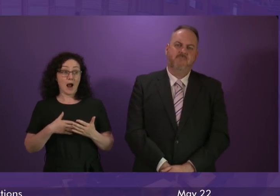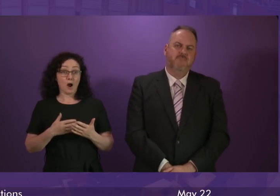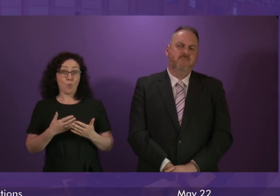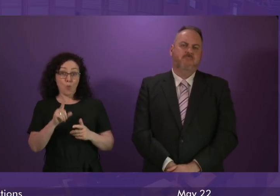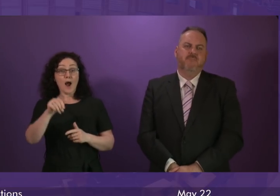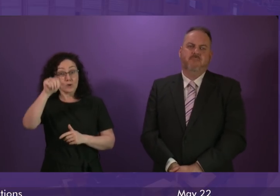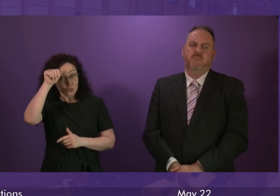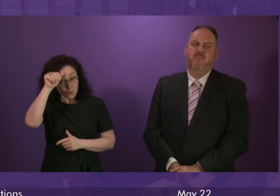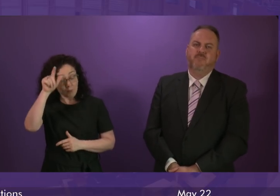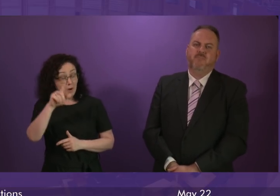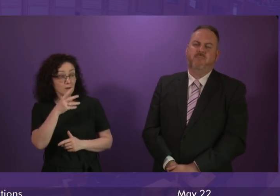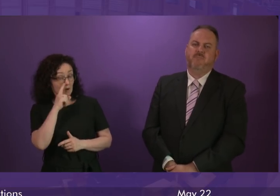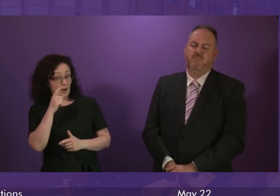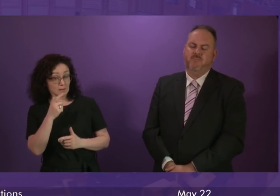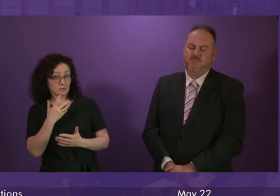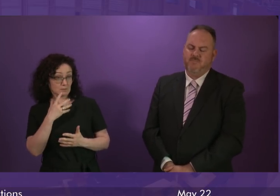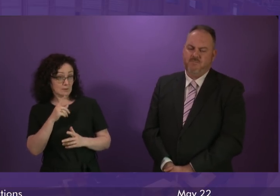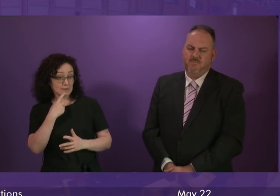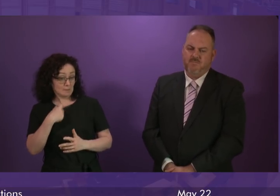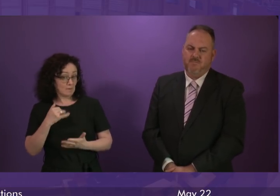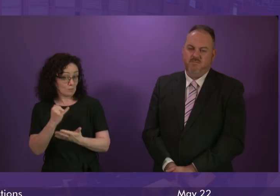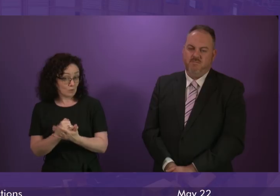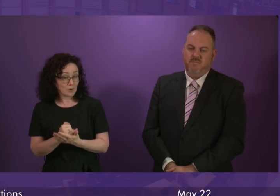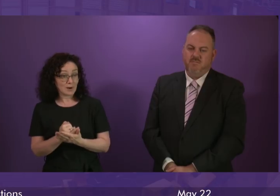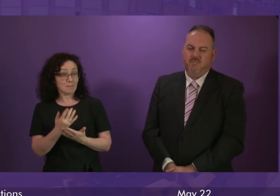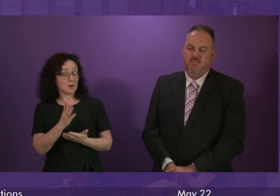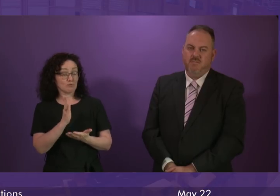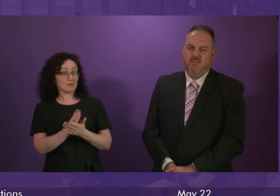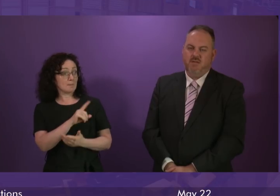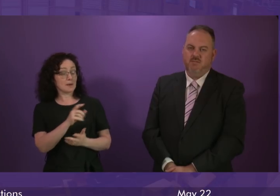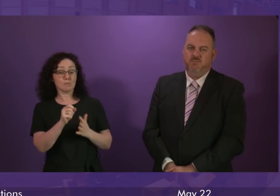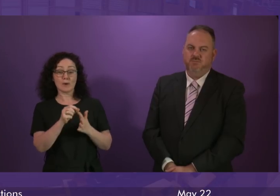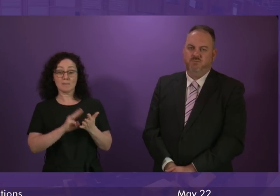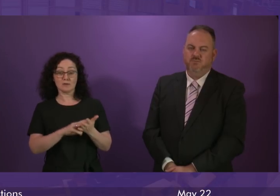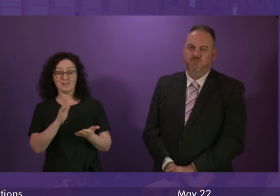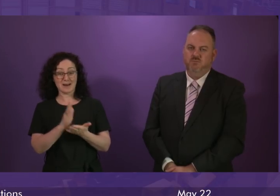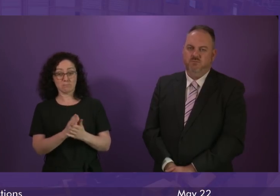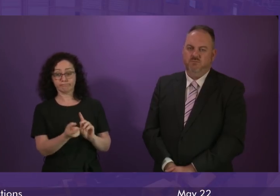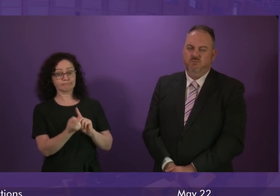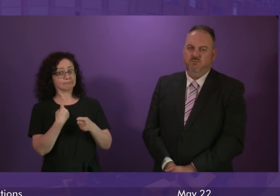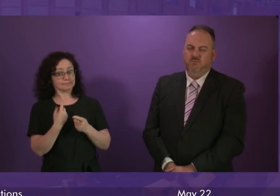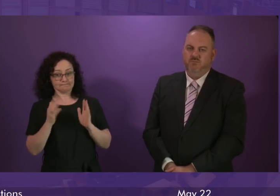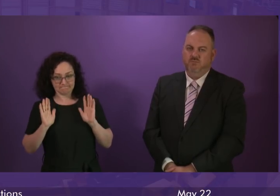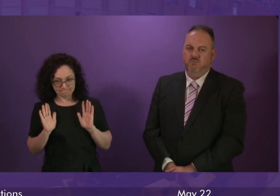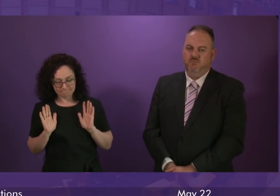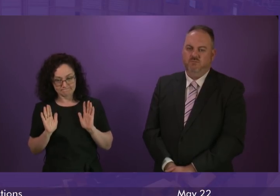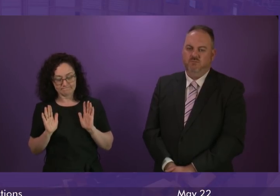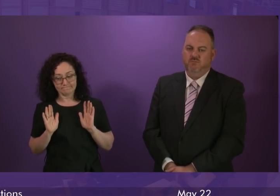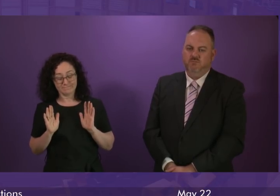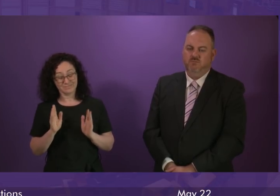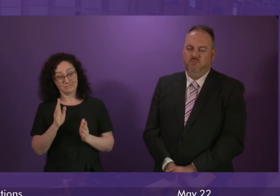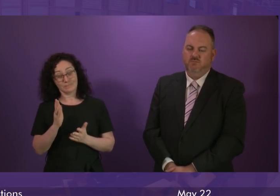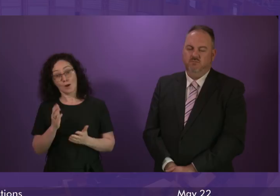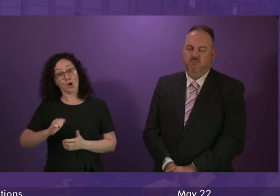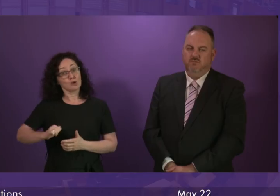about this, there was no substantive response from the Prime Minister to that letter. Scotland hasn't been meaningfully consulted